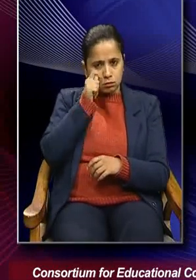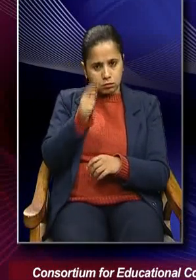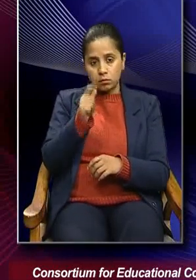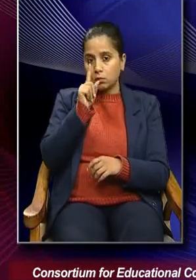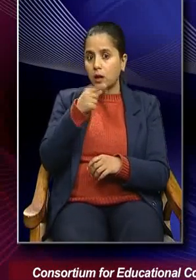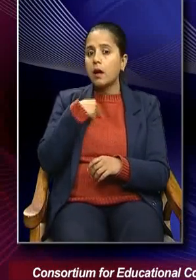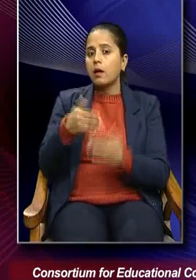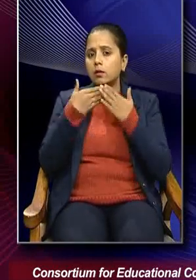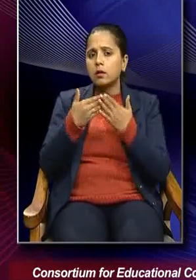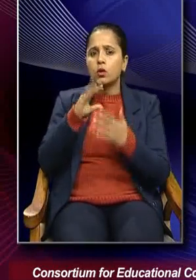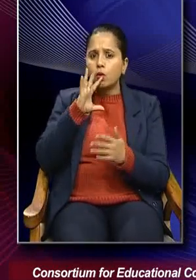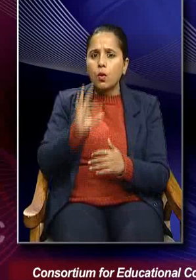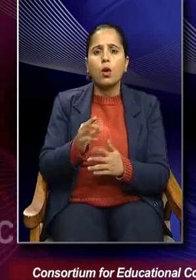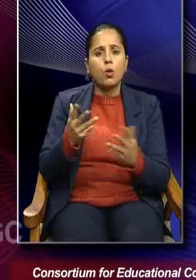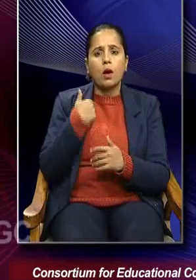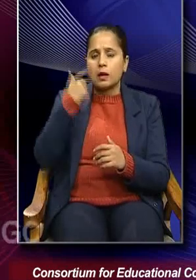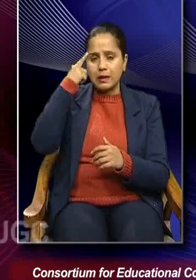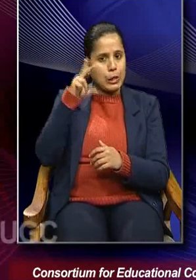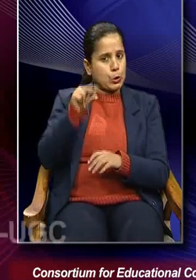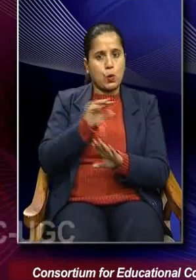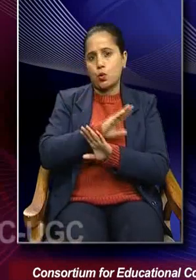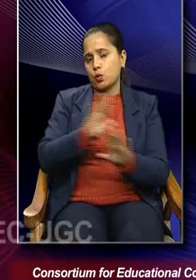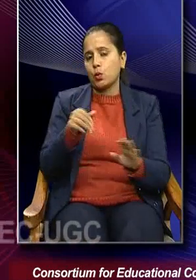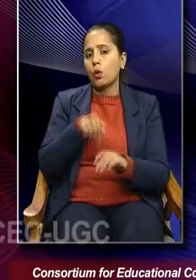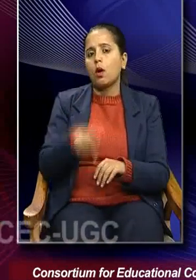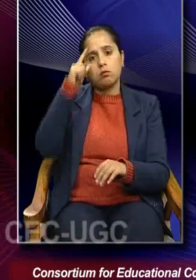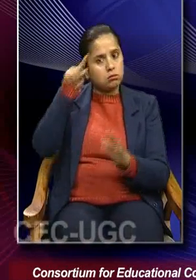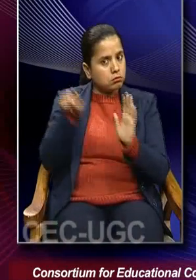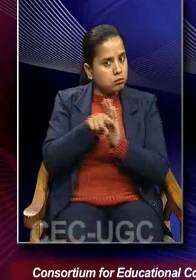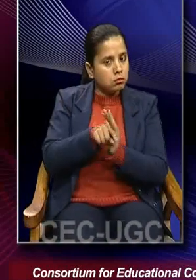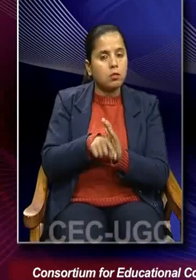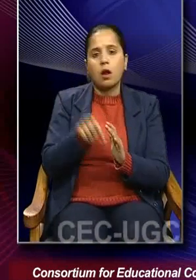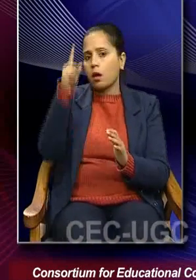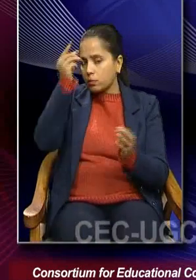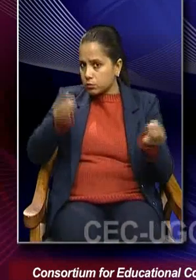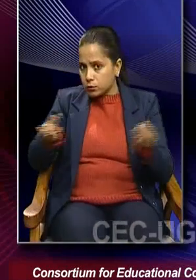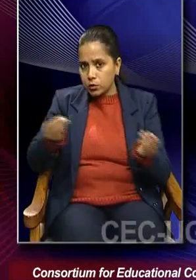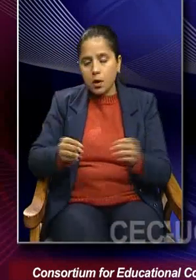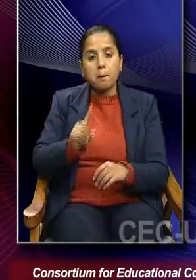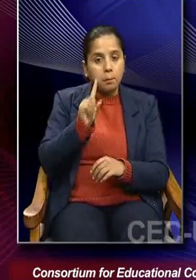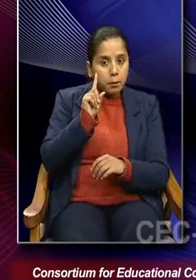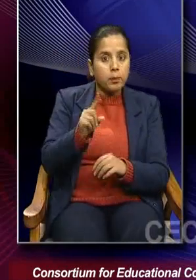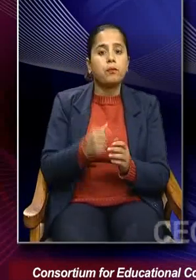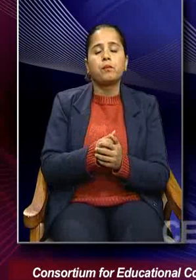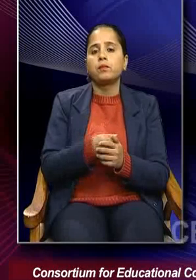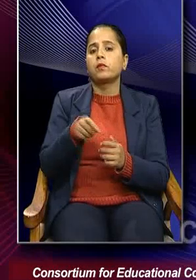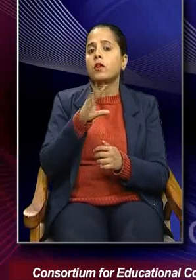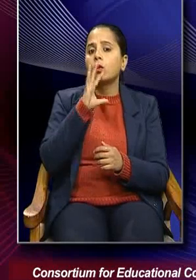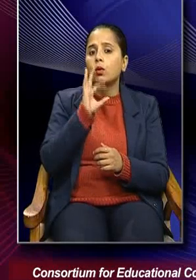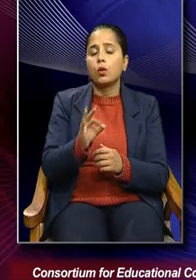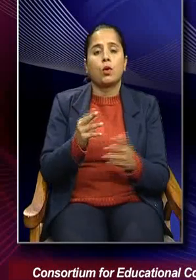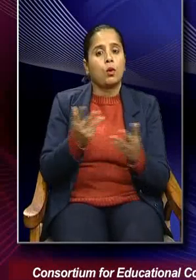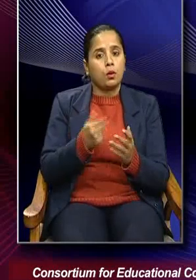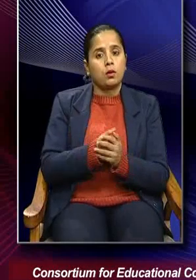reality not with our prejudice and biases, but as a reality